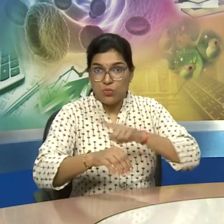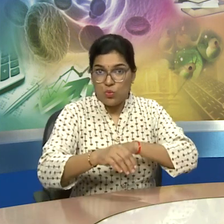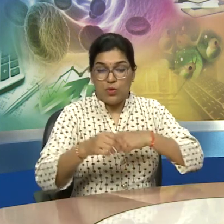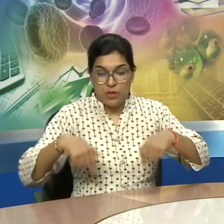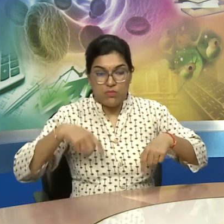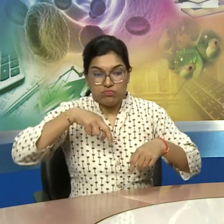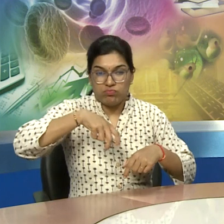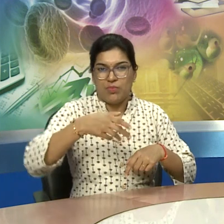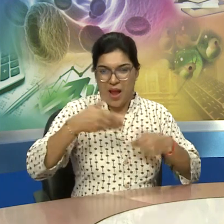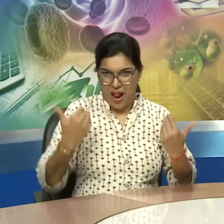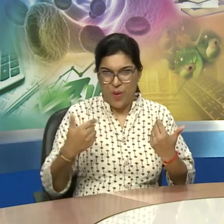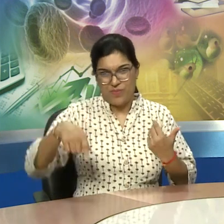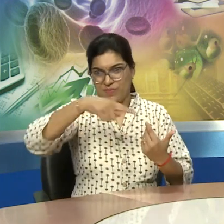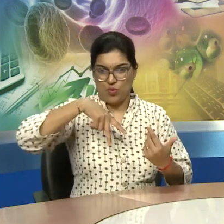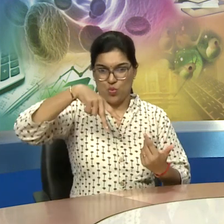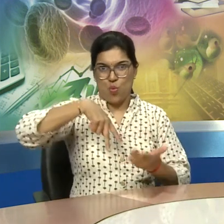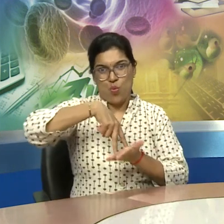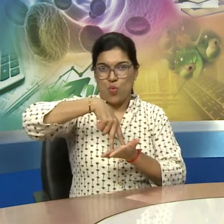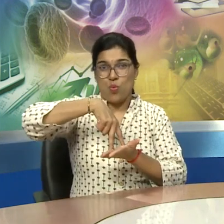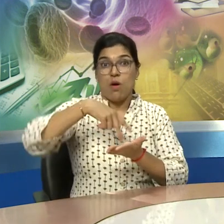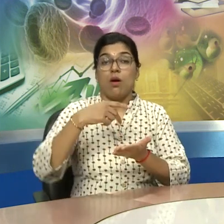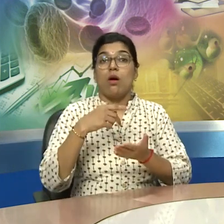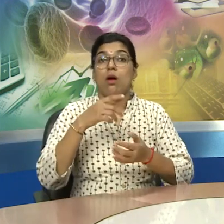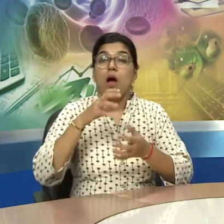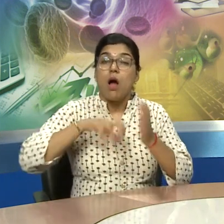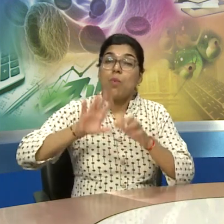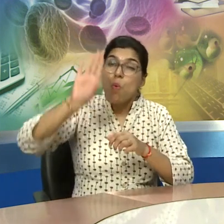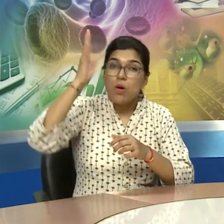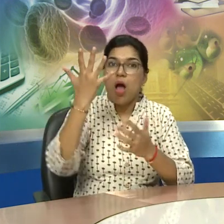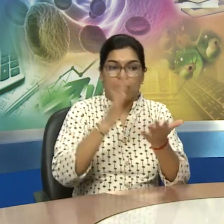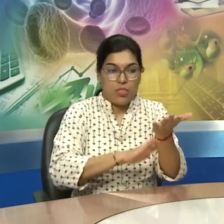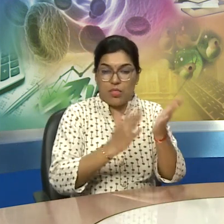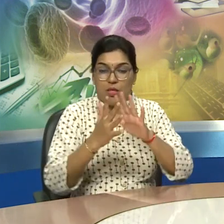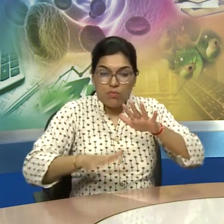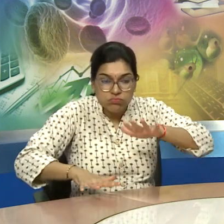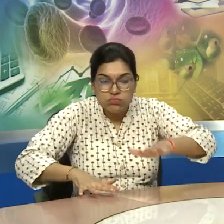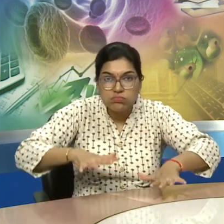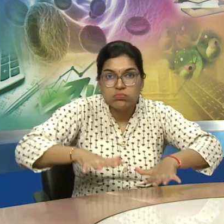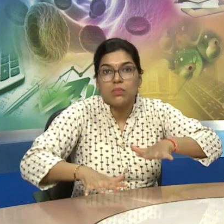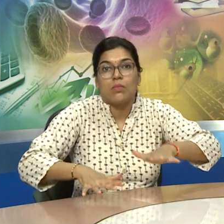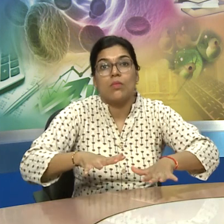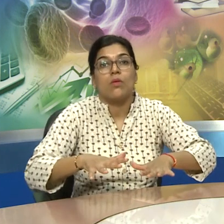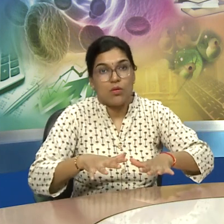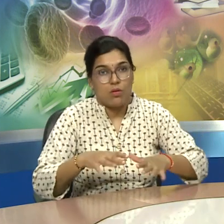hands and two feet so they walked with the help of all the four means two hand plus two feet